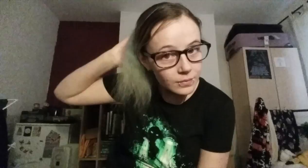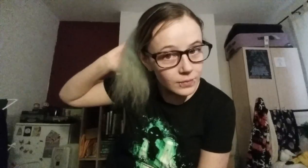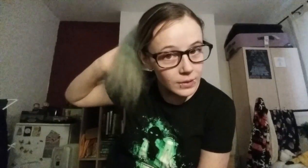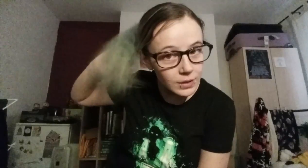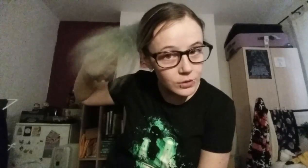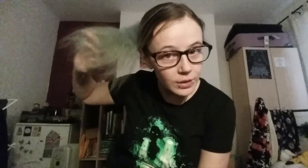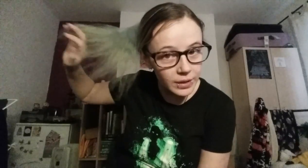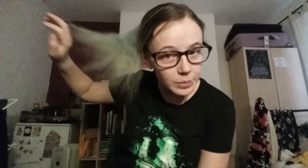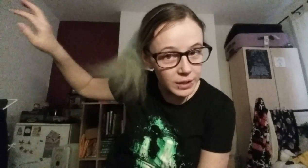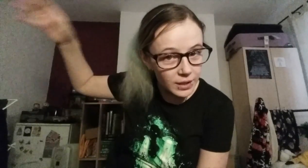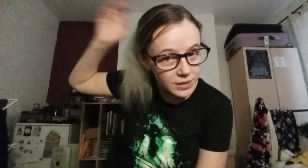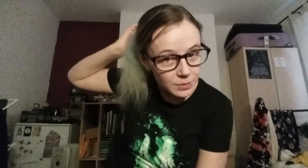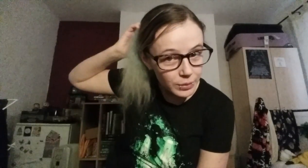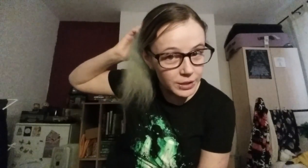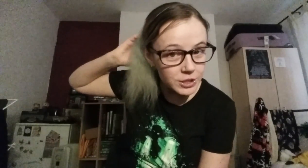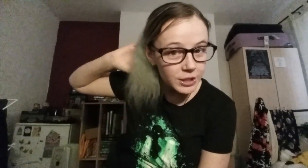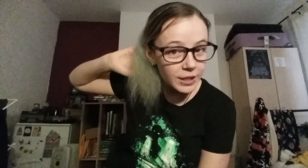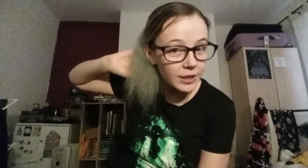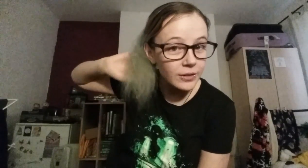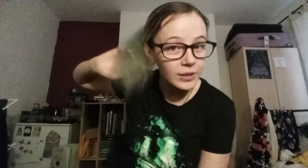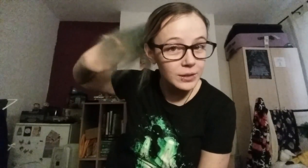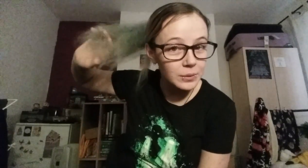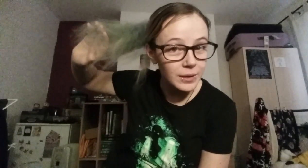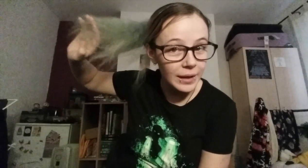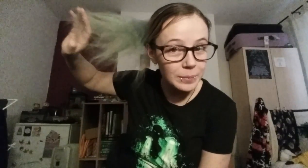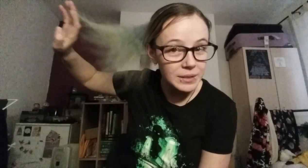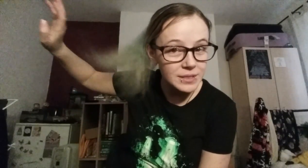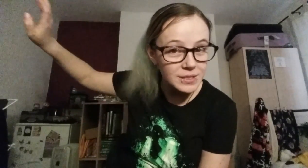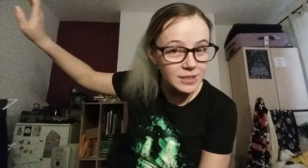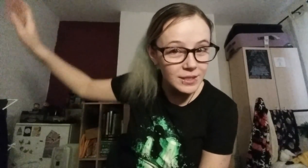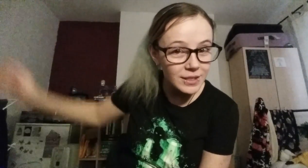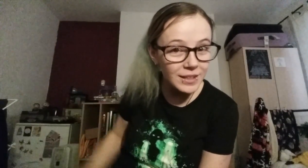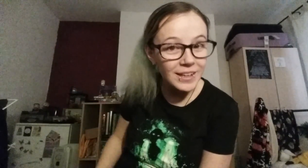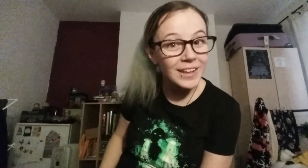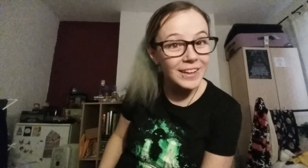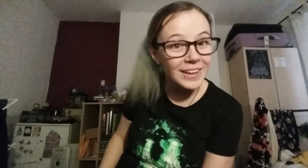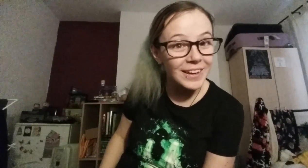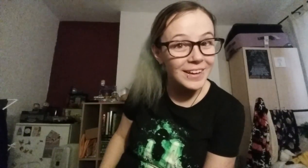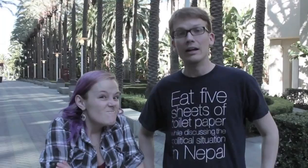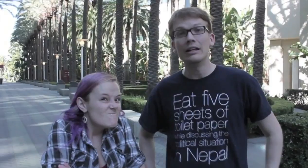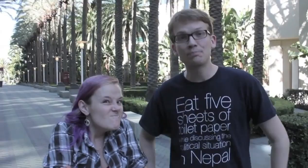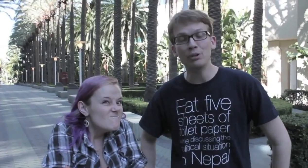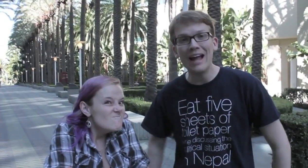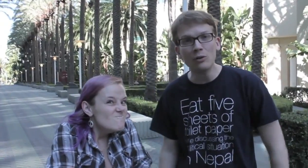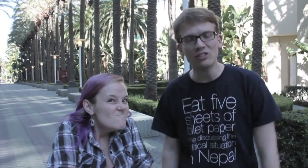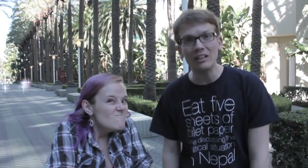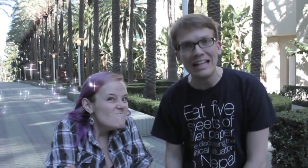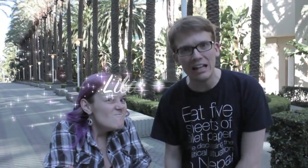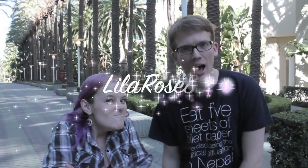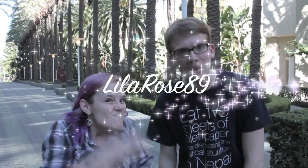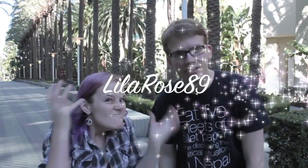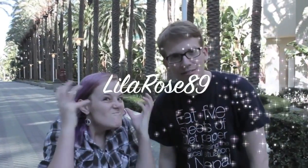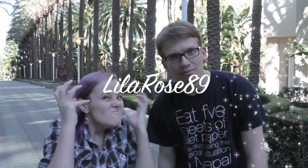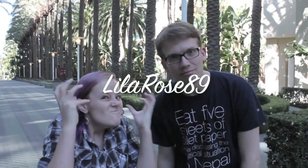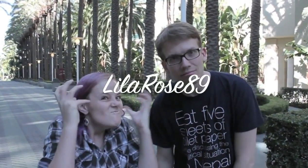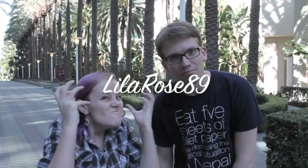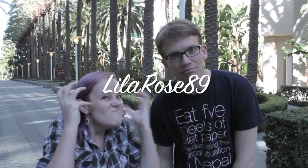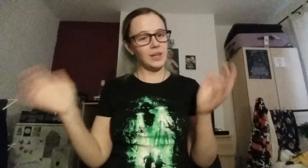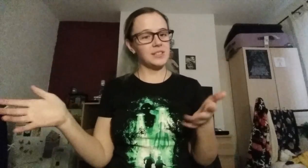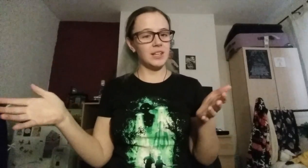Try to be nice and brush your hair and look what happens. It's pronounced Leela! Last night